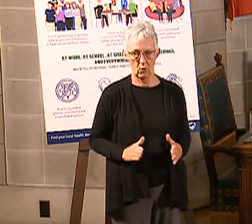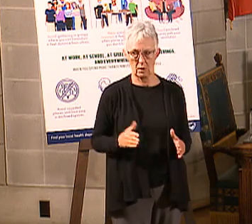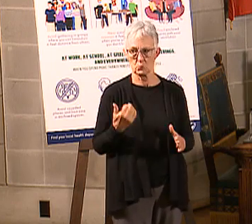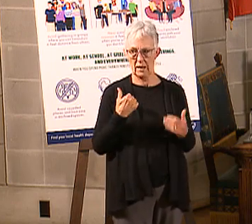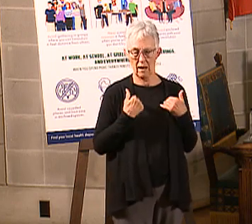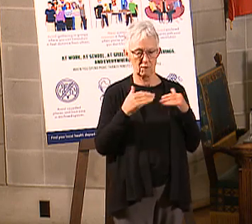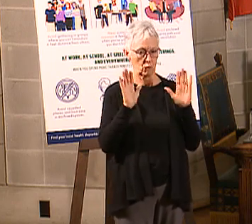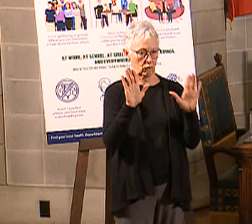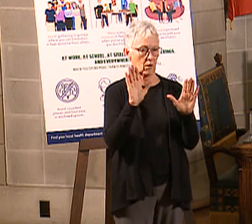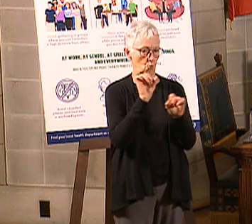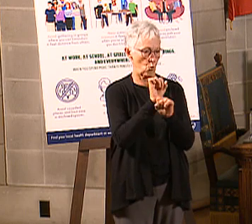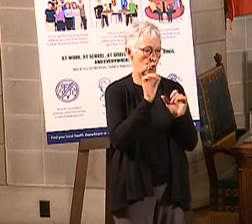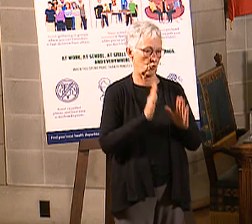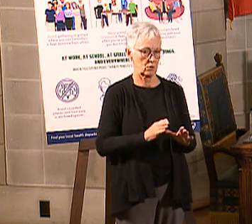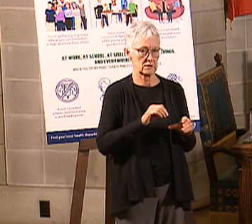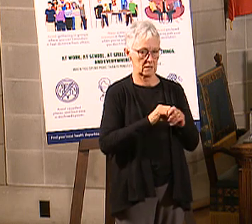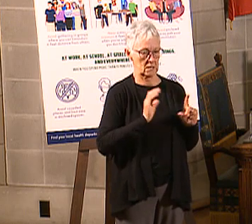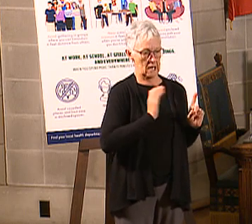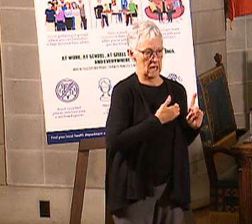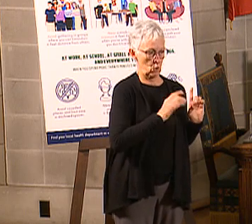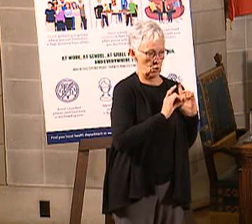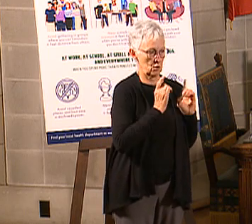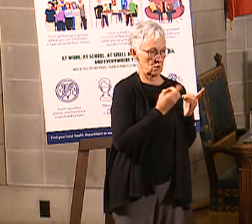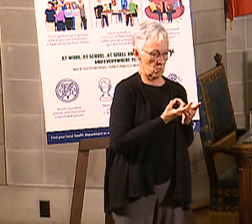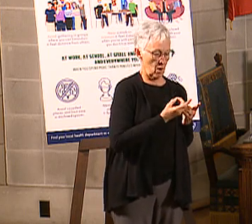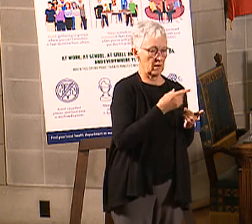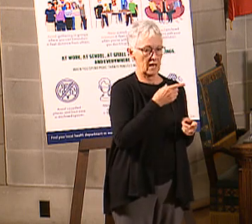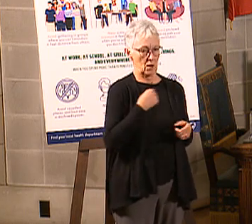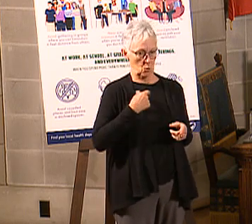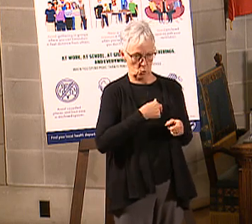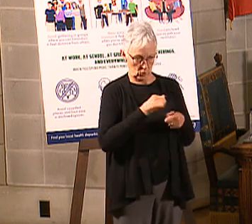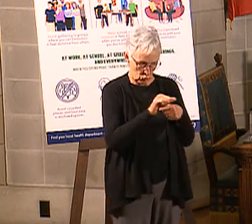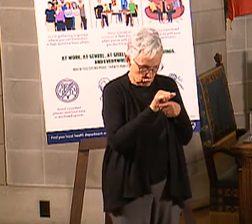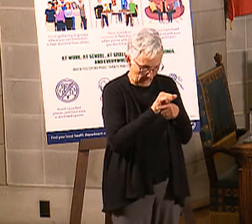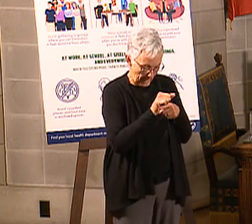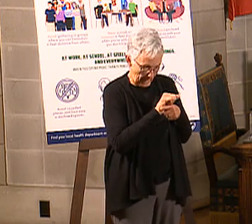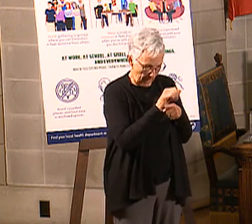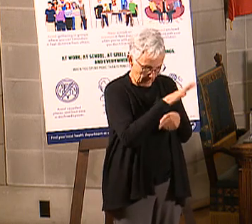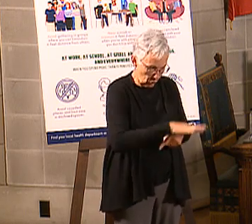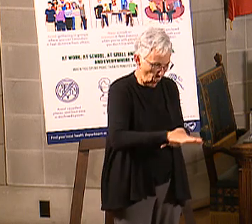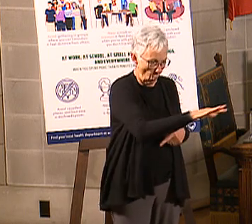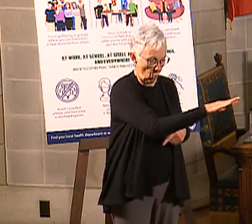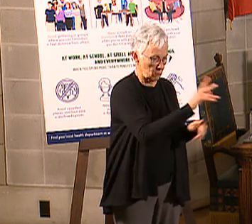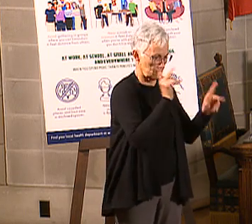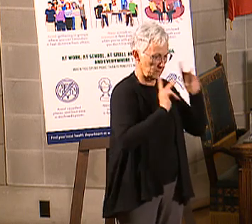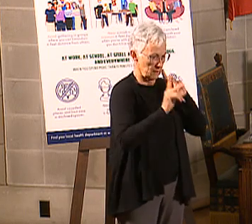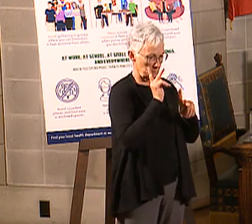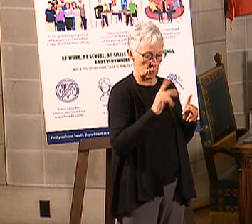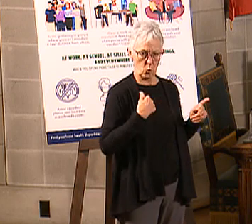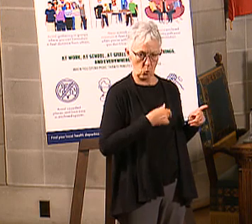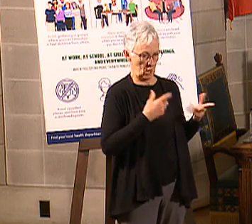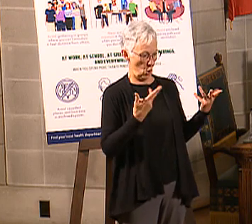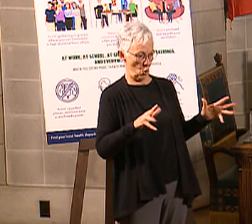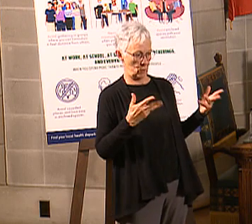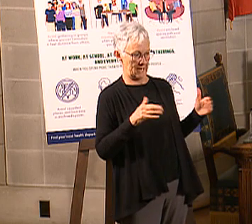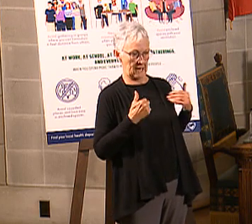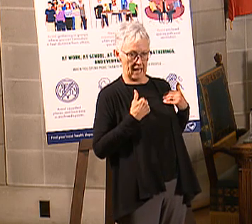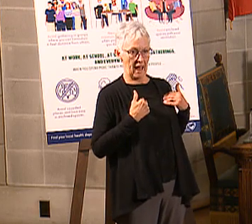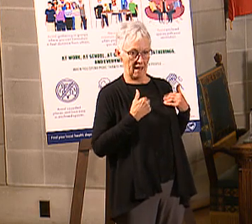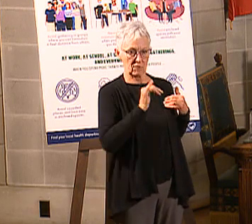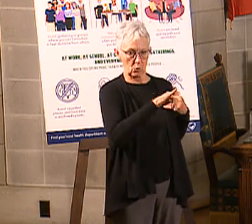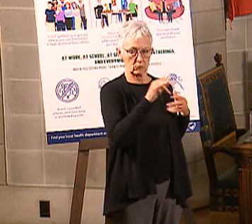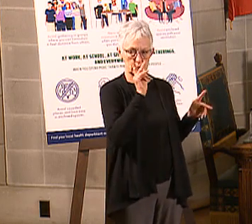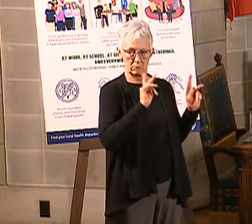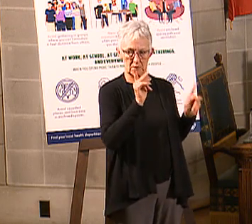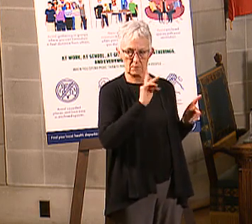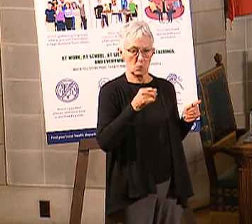teammates in the department, and spending the time necessary to train them. So, all of these individuals have been hired, we continue to hire, and